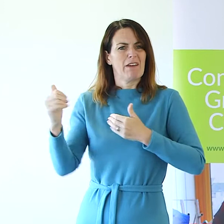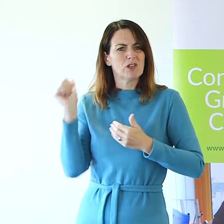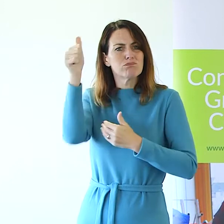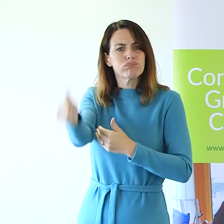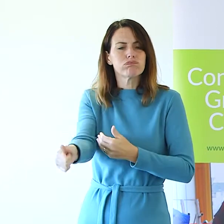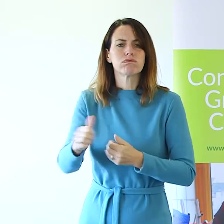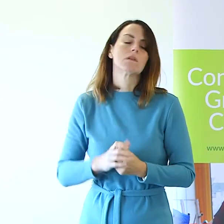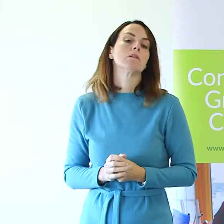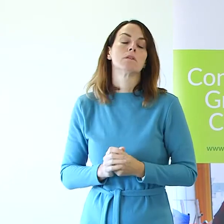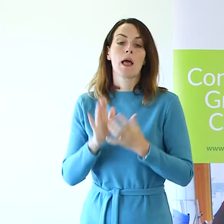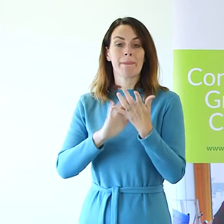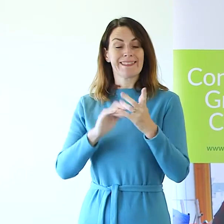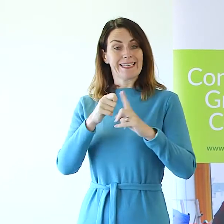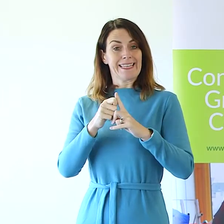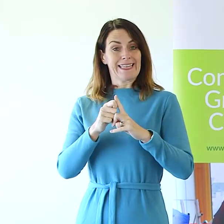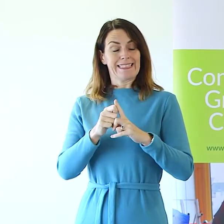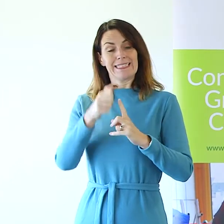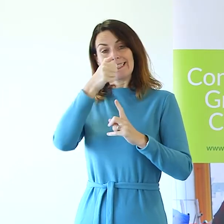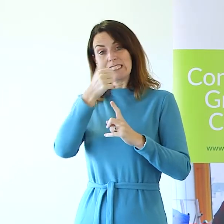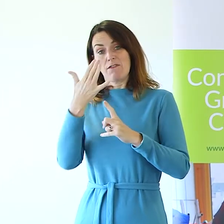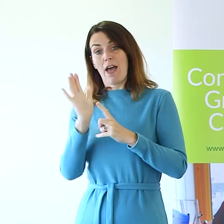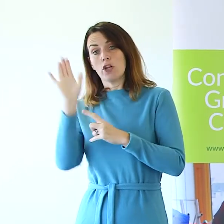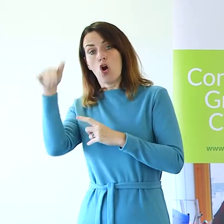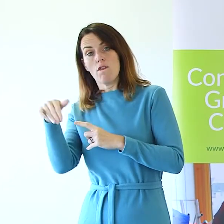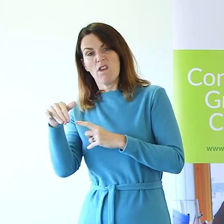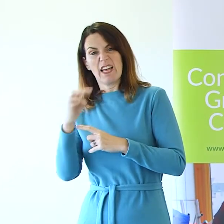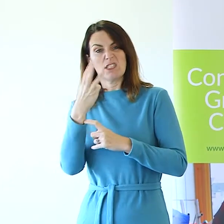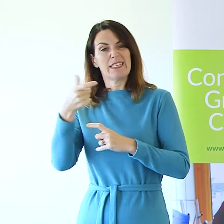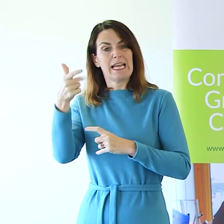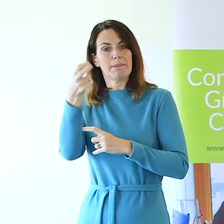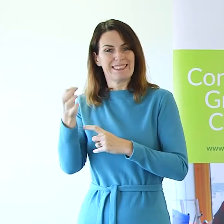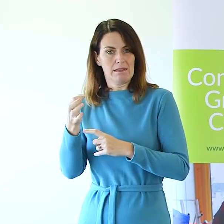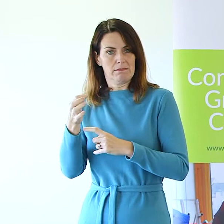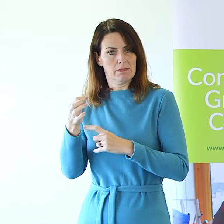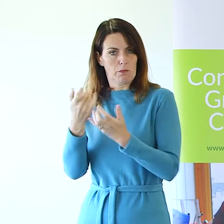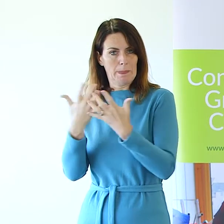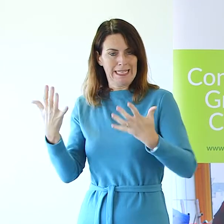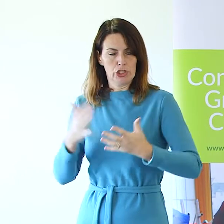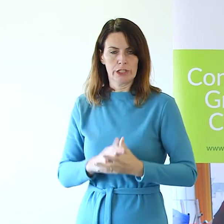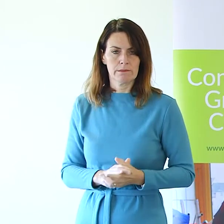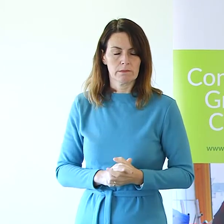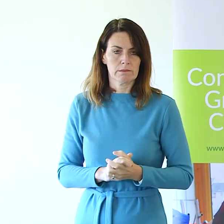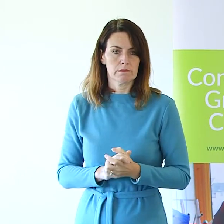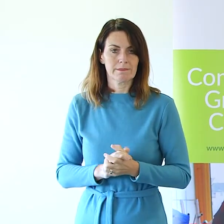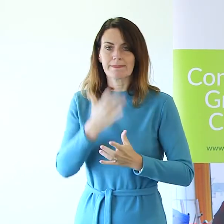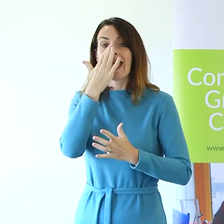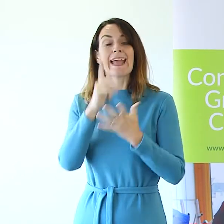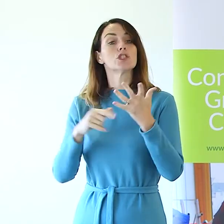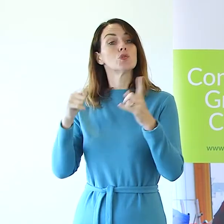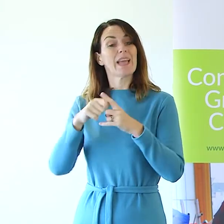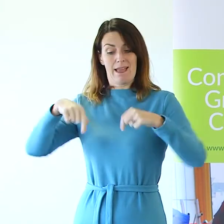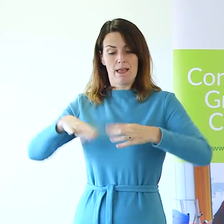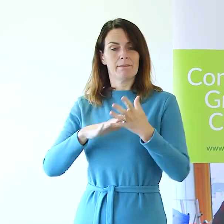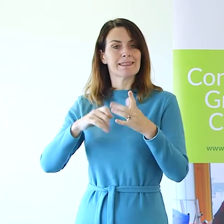those aged 65 plus make up 13.8% of the Milton Keynes population. Age UK Milton Keynes